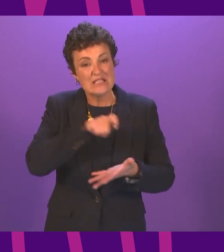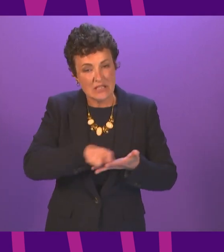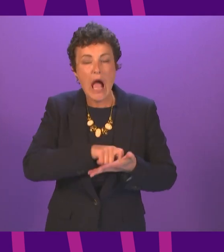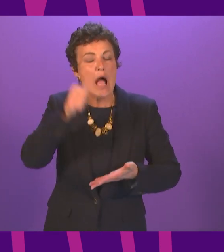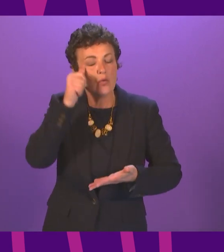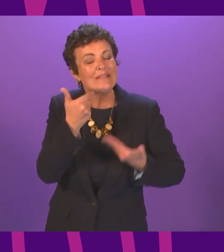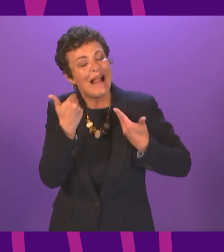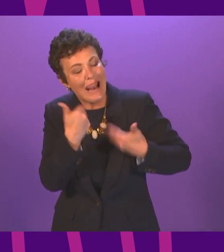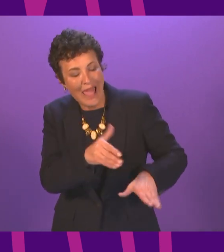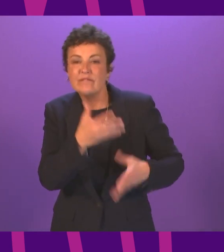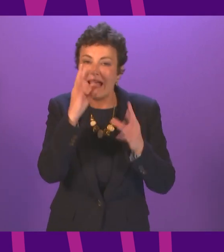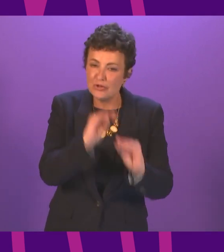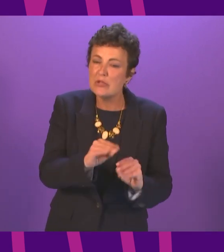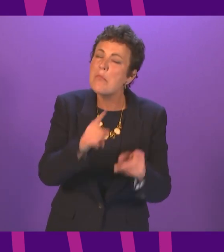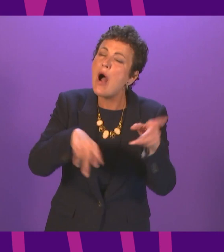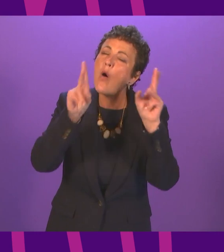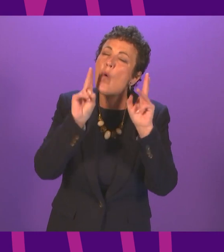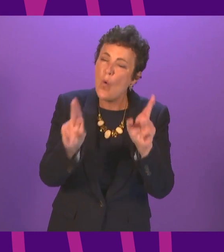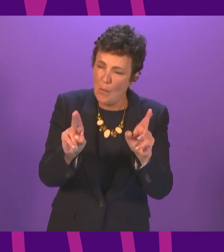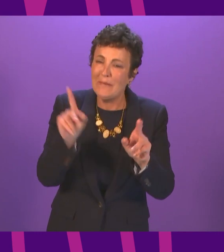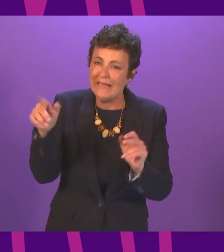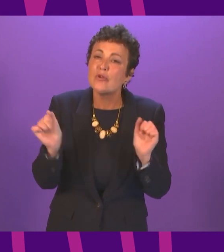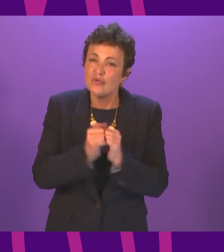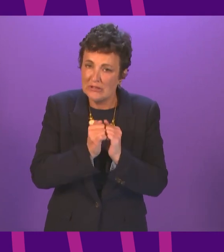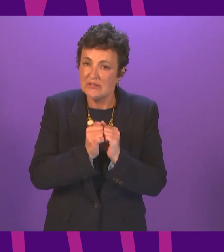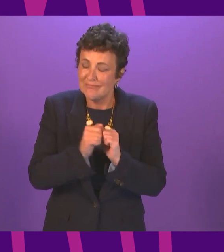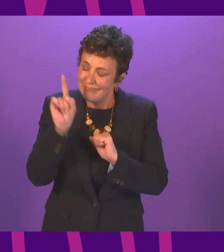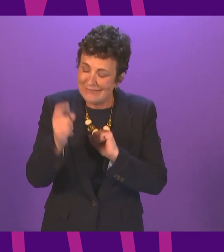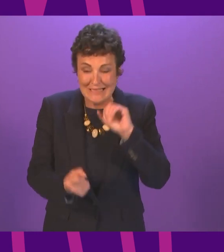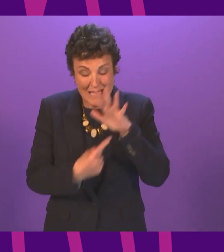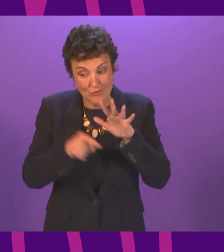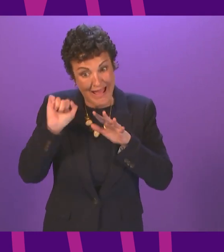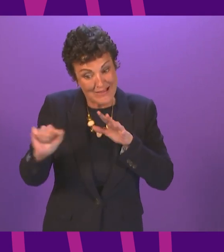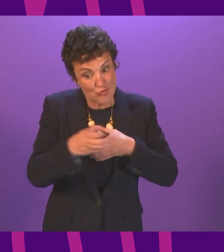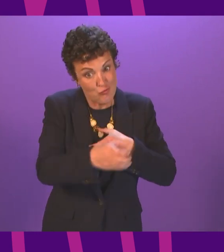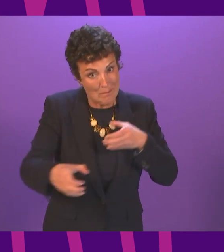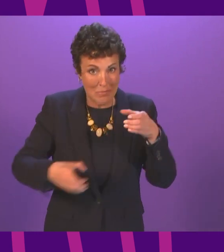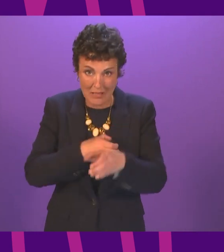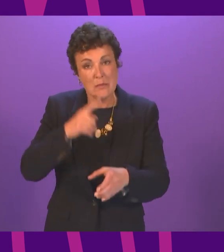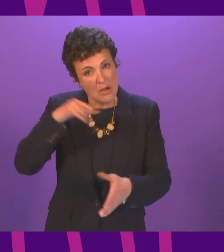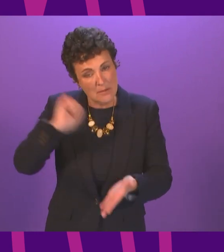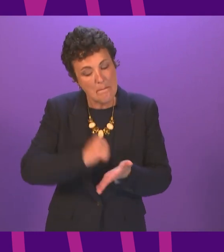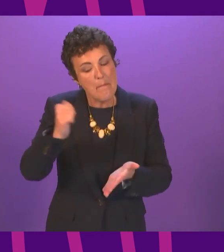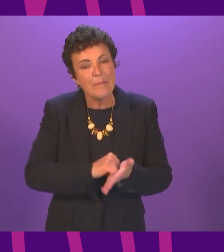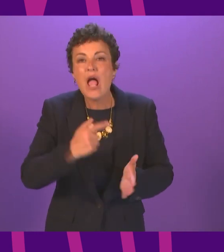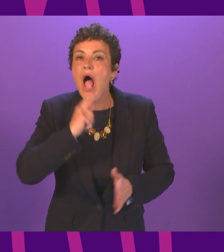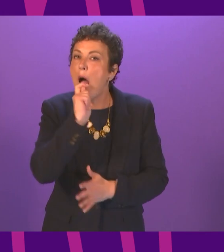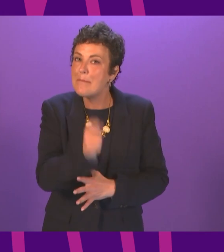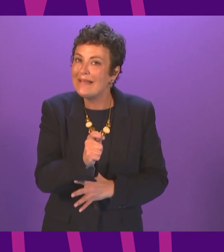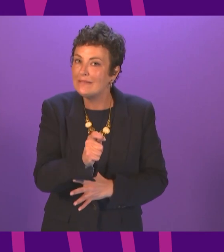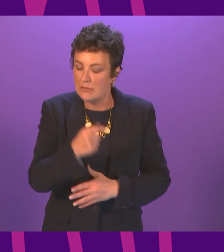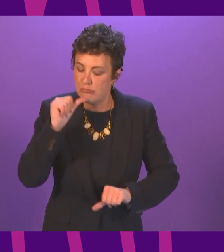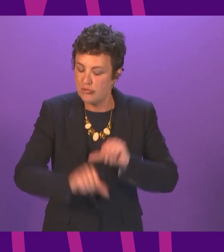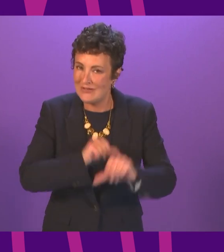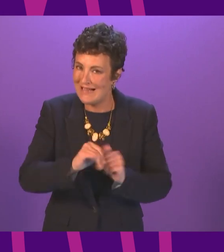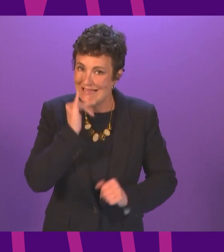education portfolio but I hope he would agree it is essential that his replacement publishes the appeals process next week